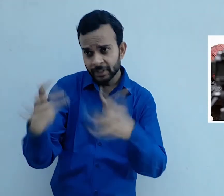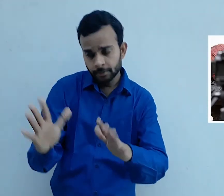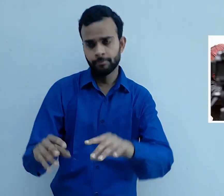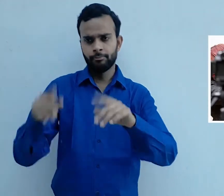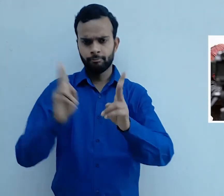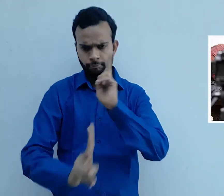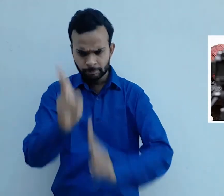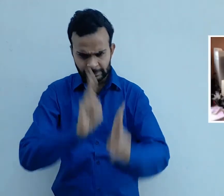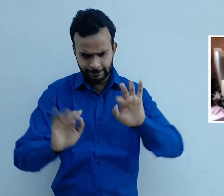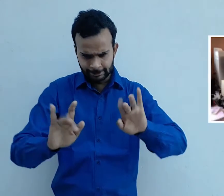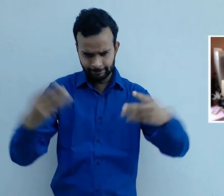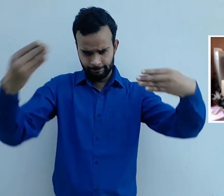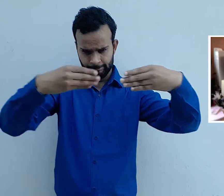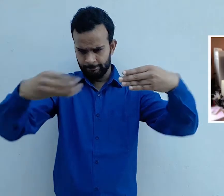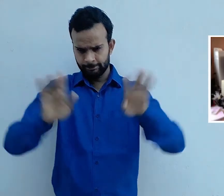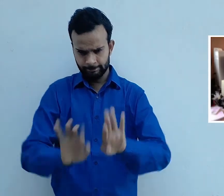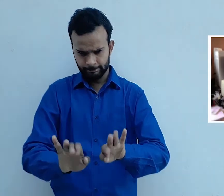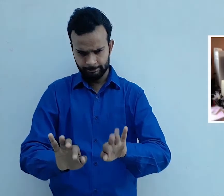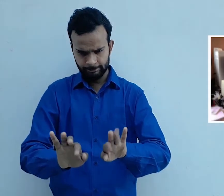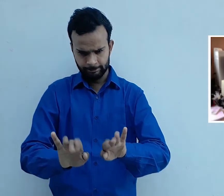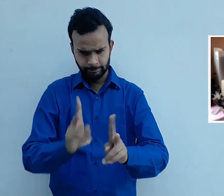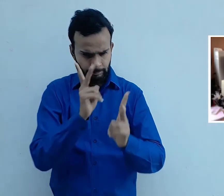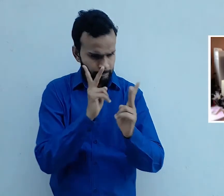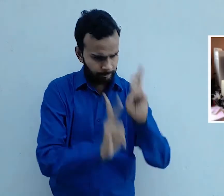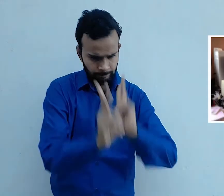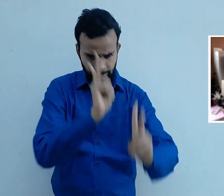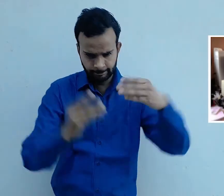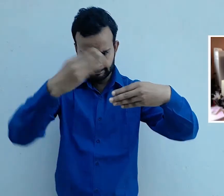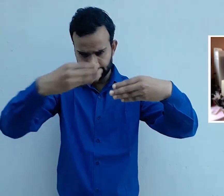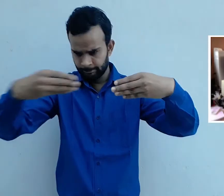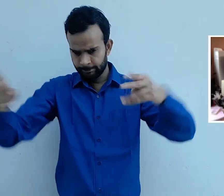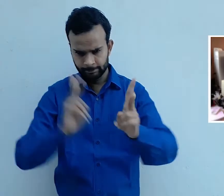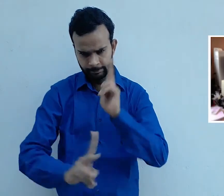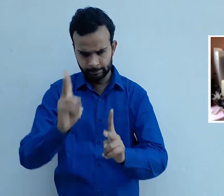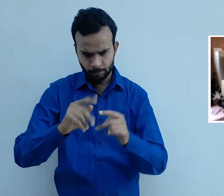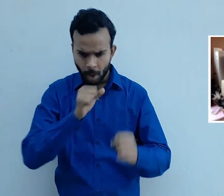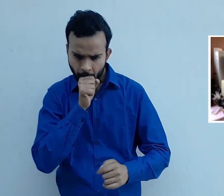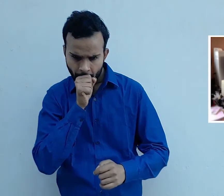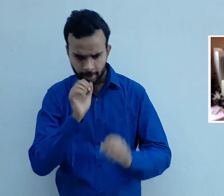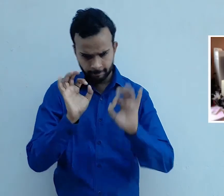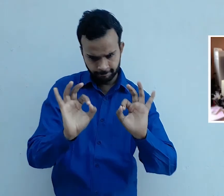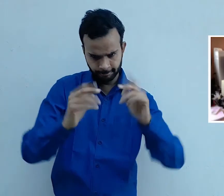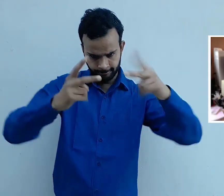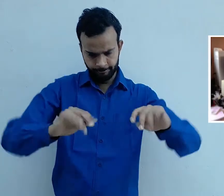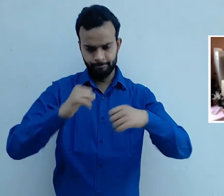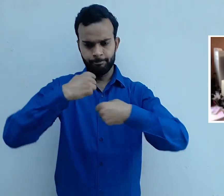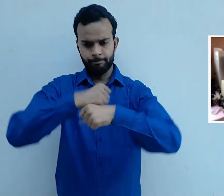require high level of editing and graphics to enhance the quality of the movie. This is done